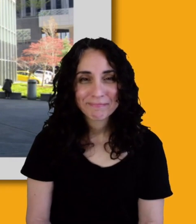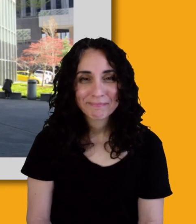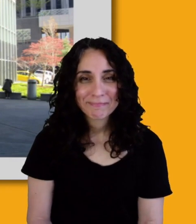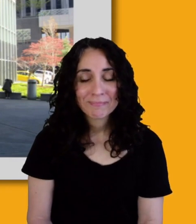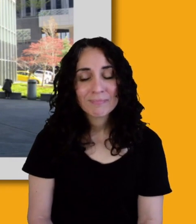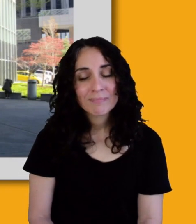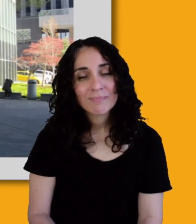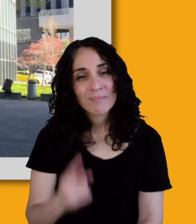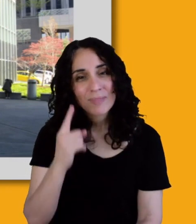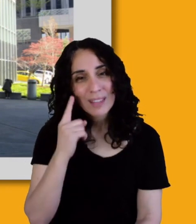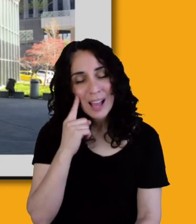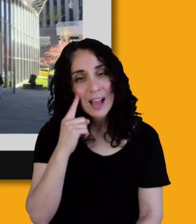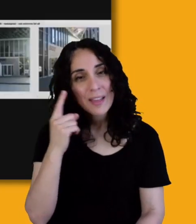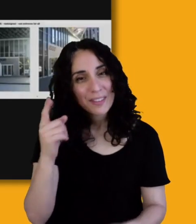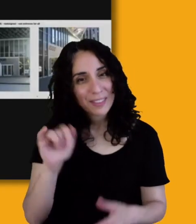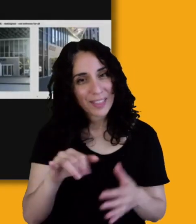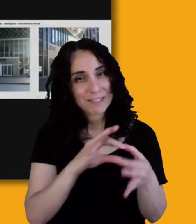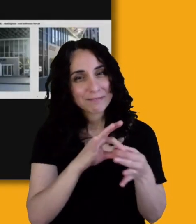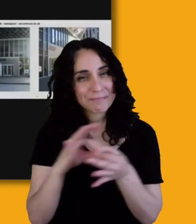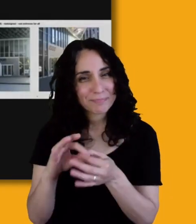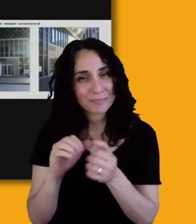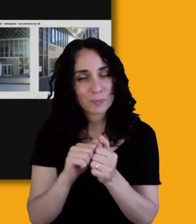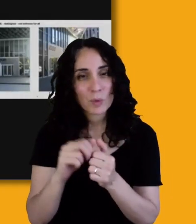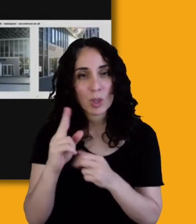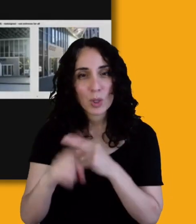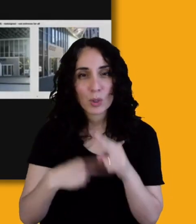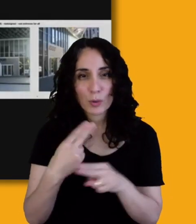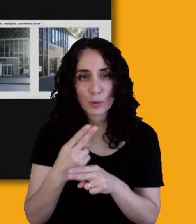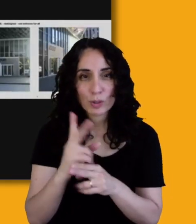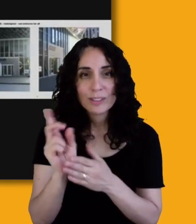universal design to like, um,